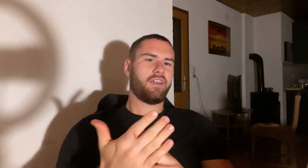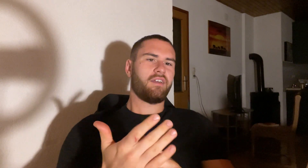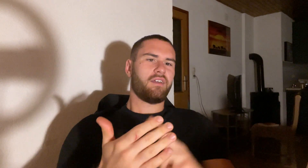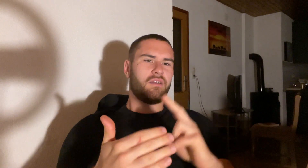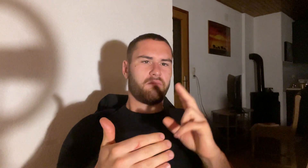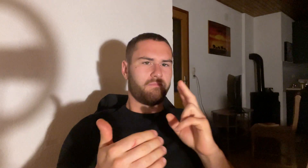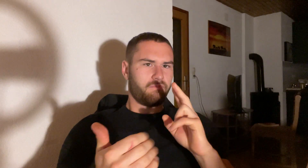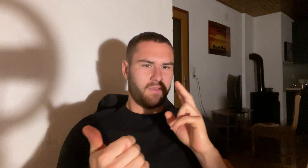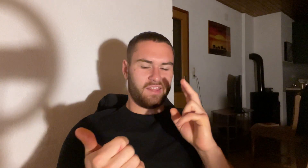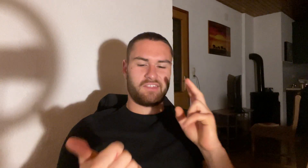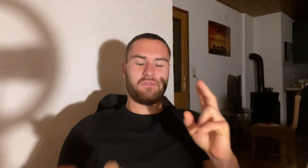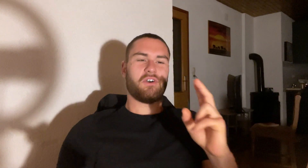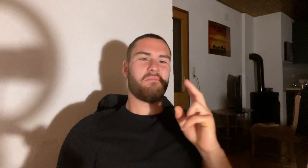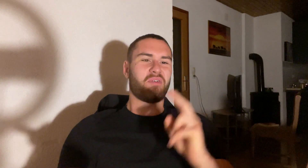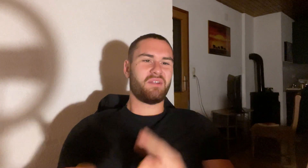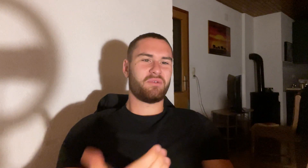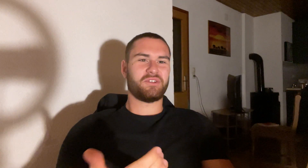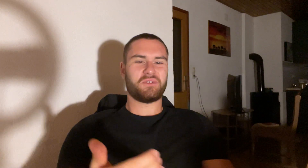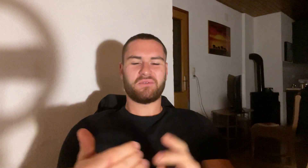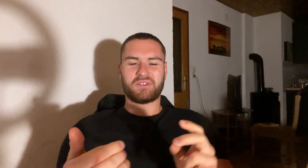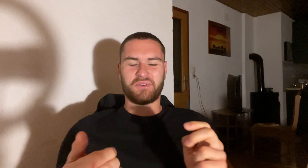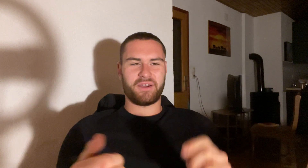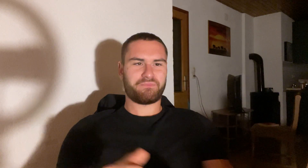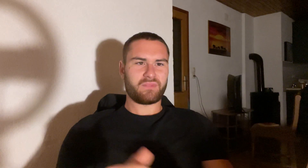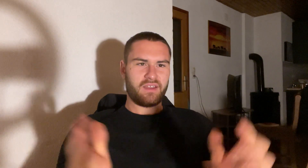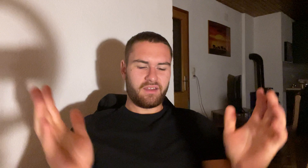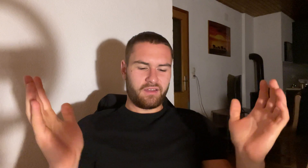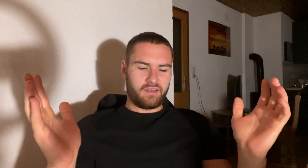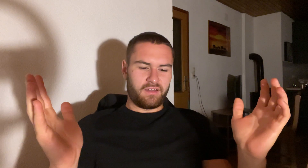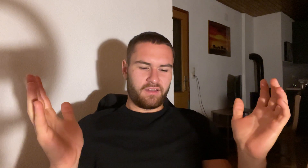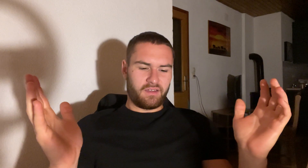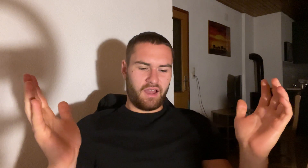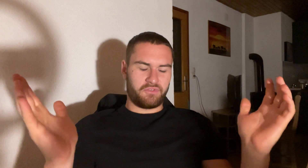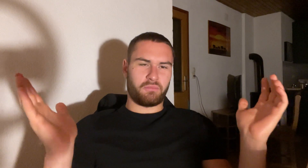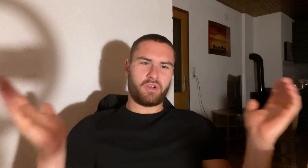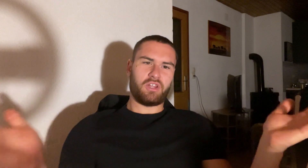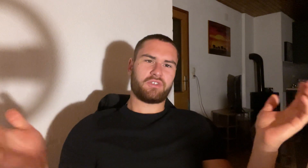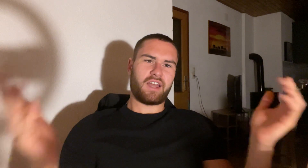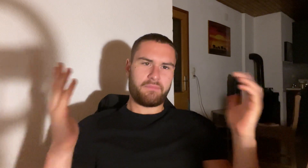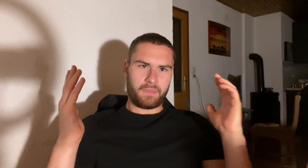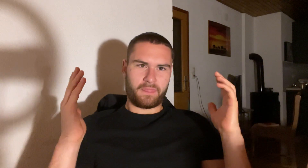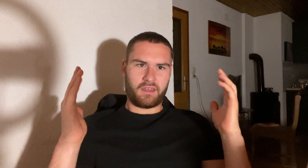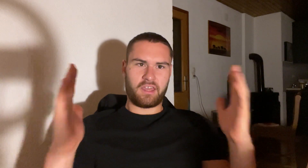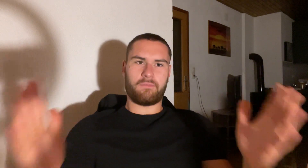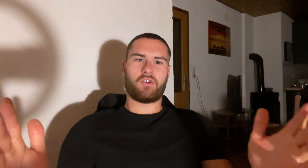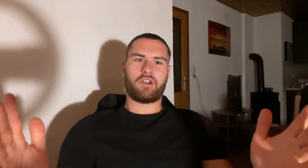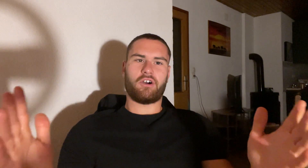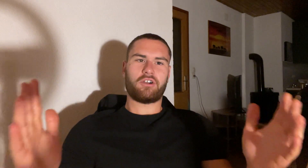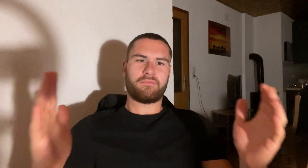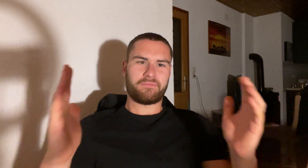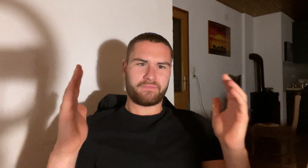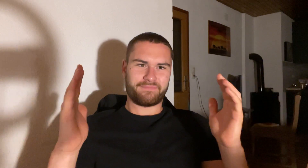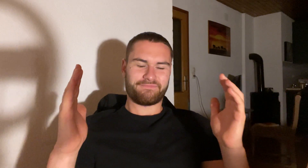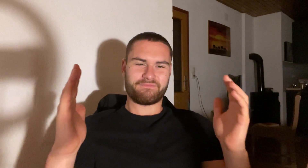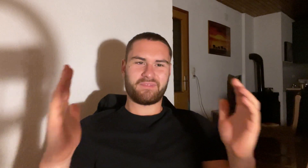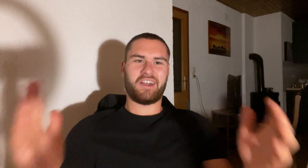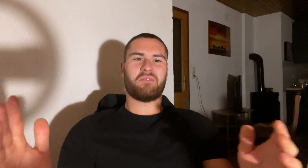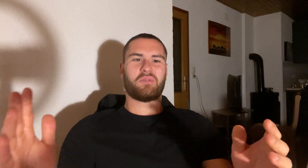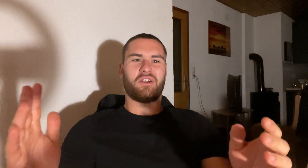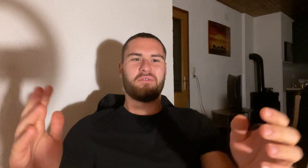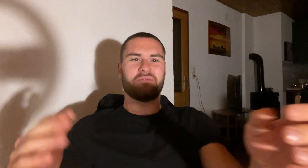and that will come pretty pretty soon so yeah after a pretty long time keep working hard and I'm proud of you